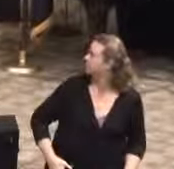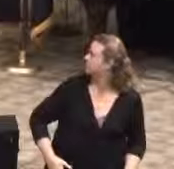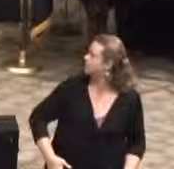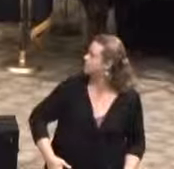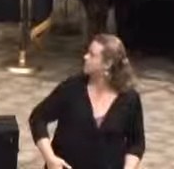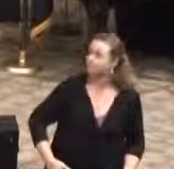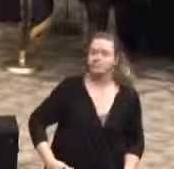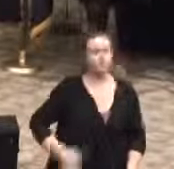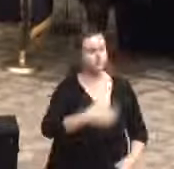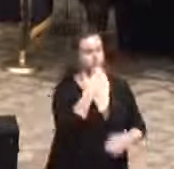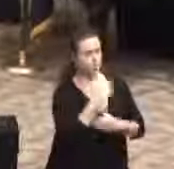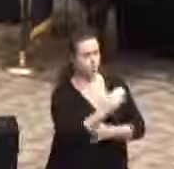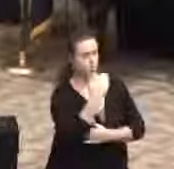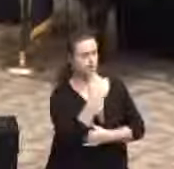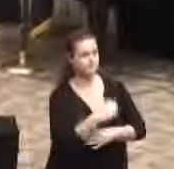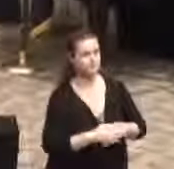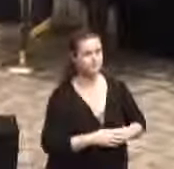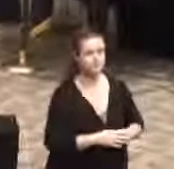Good morning.